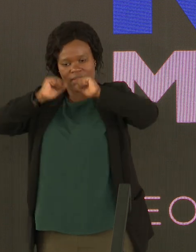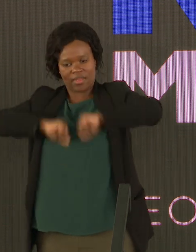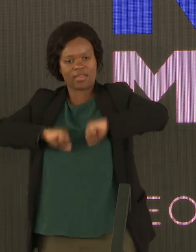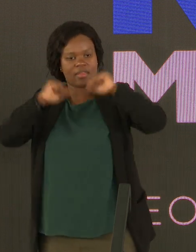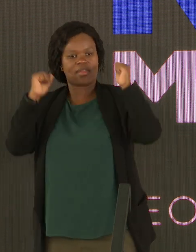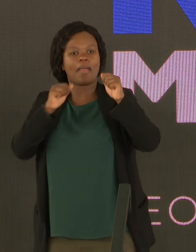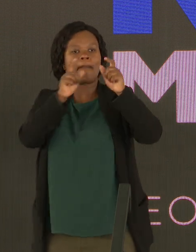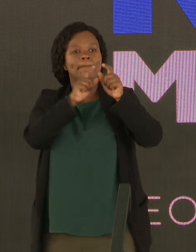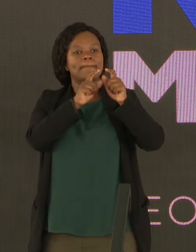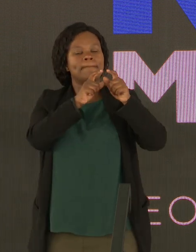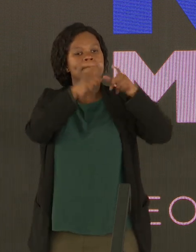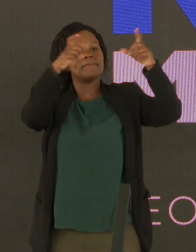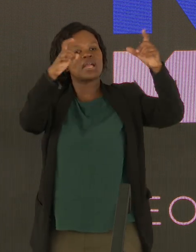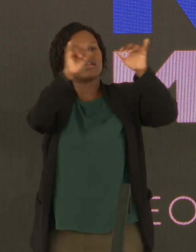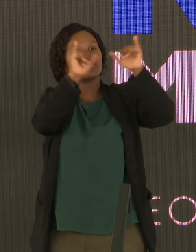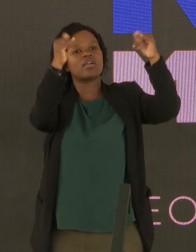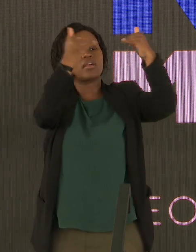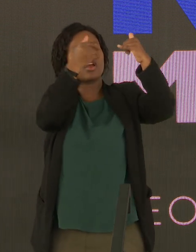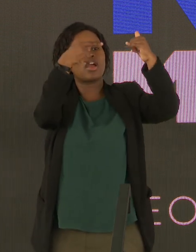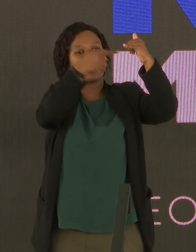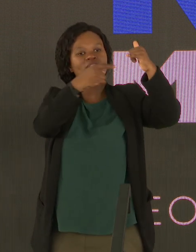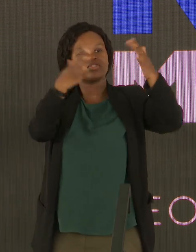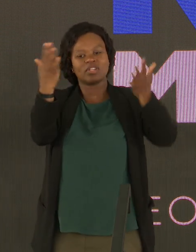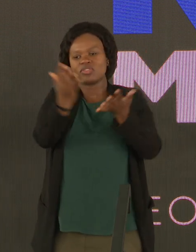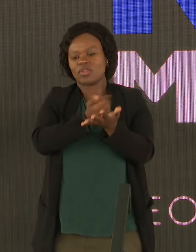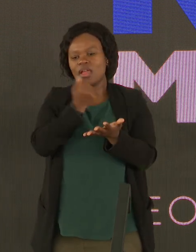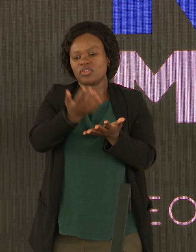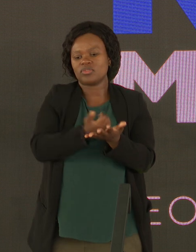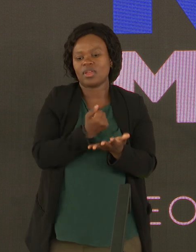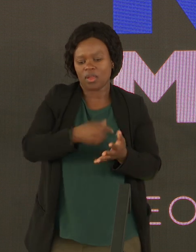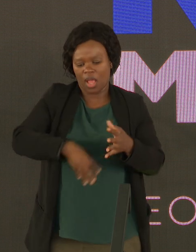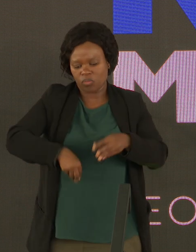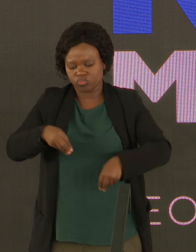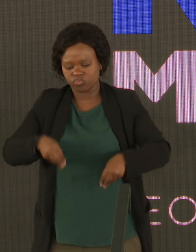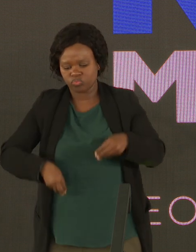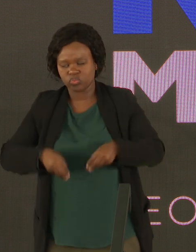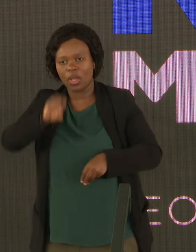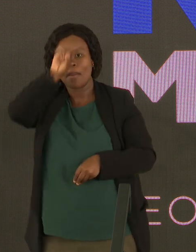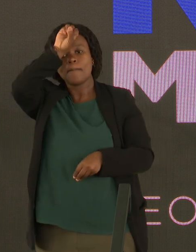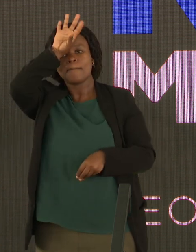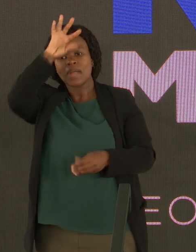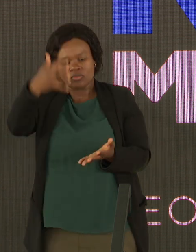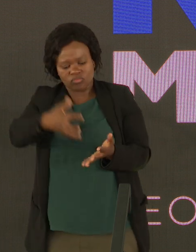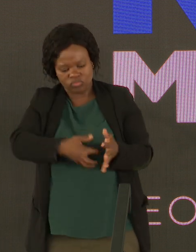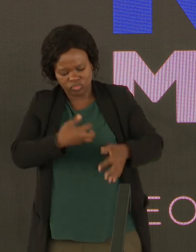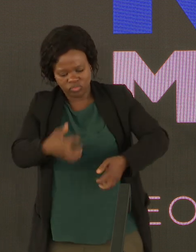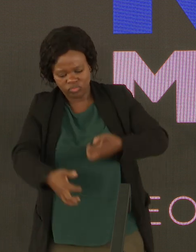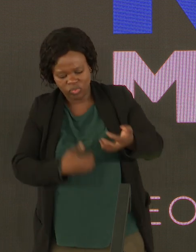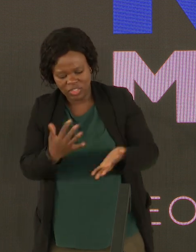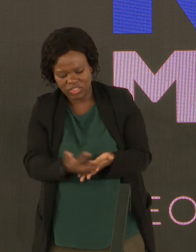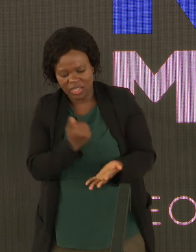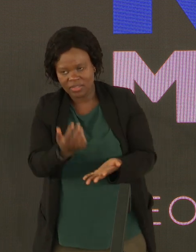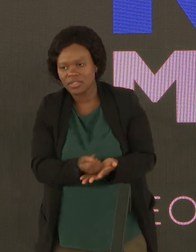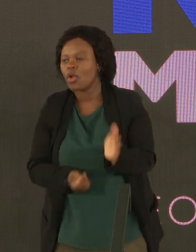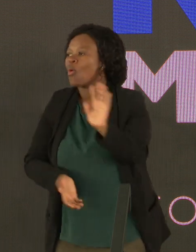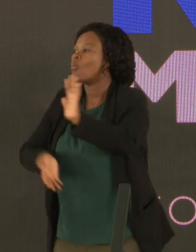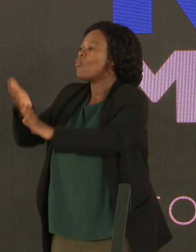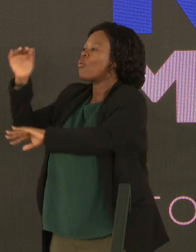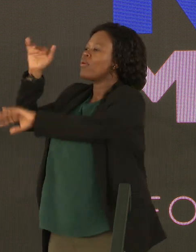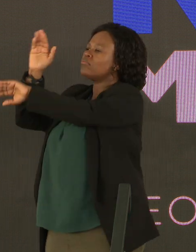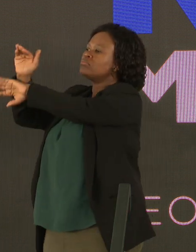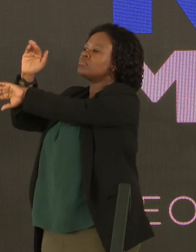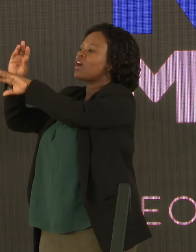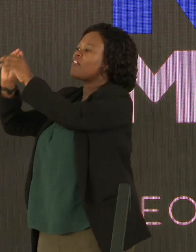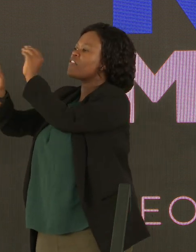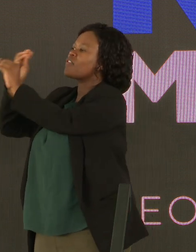the big companies, to extract our minerals and export them and sell it back to us at higher prices. In fact, we